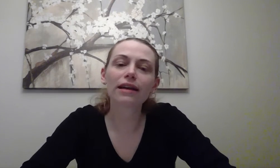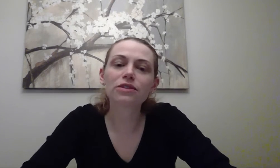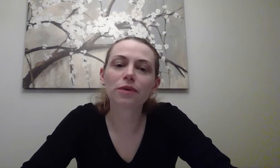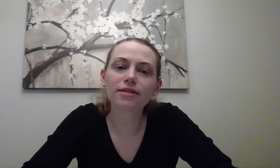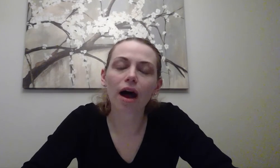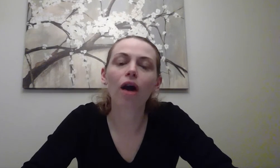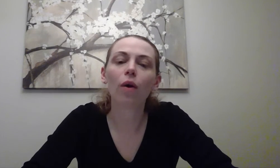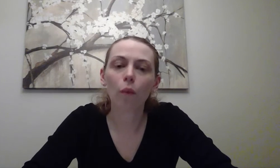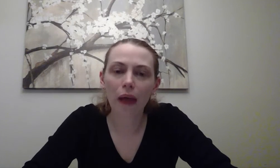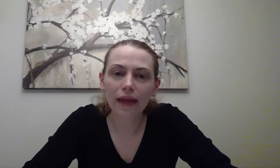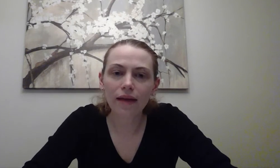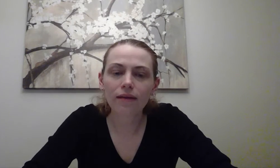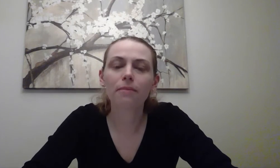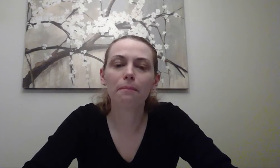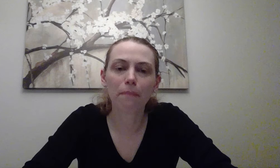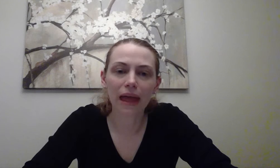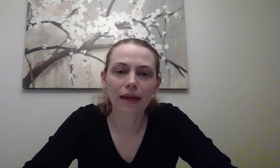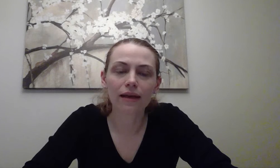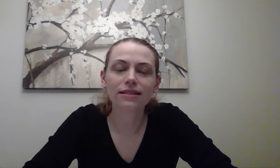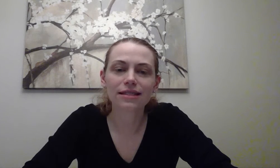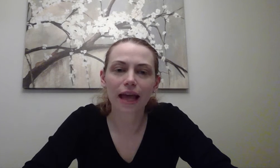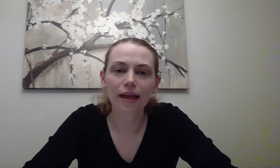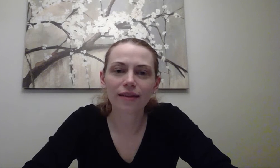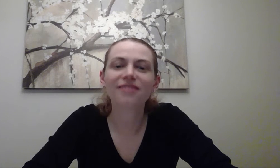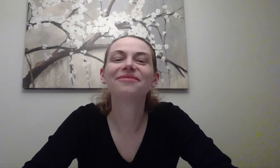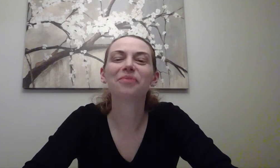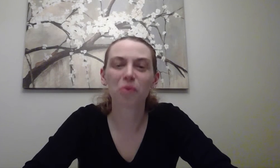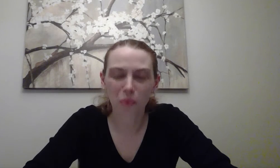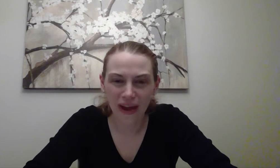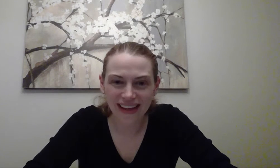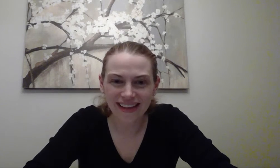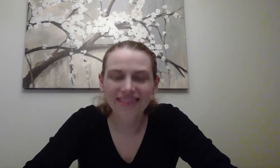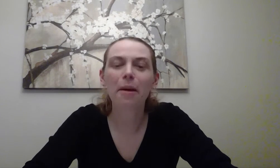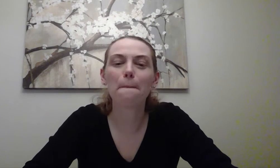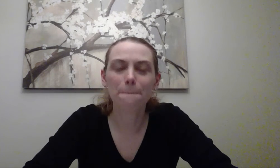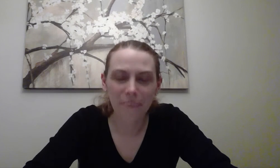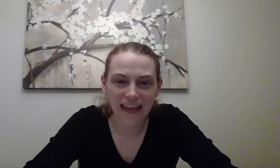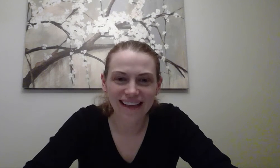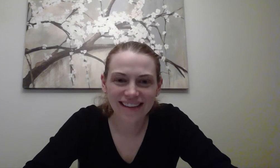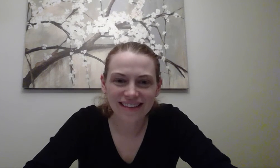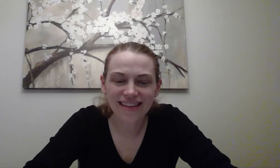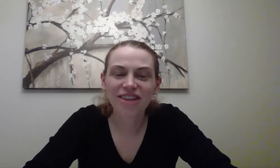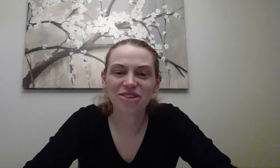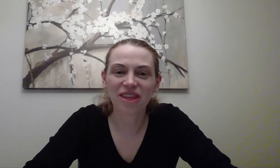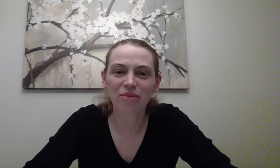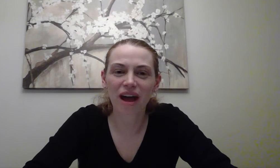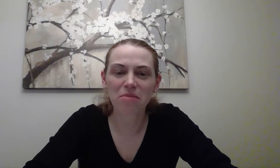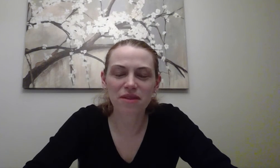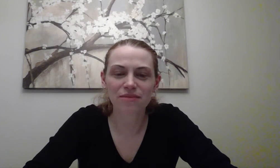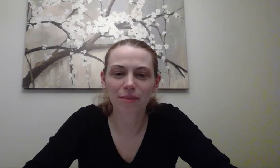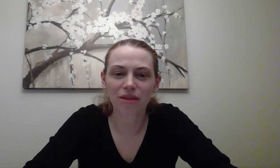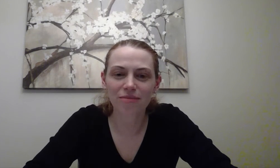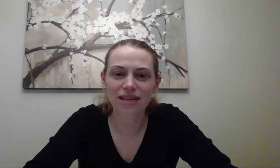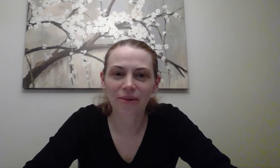next words are wig, big. Say it. Wig, big. Do they rhyme? Thumbs up or thumbs down?